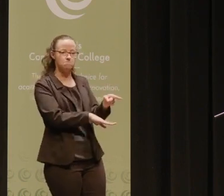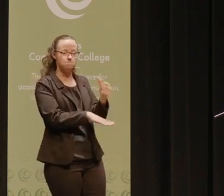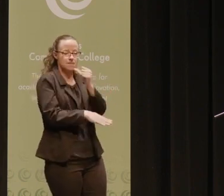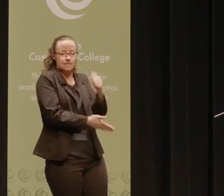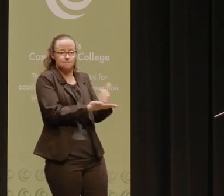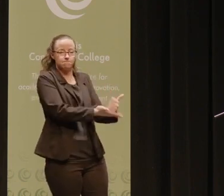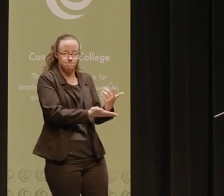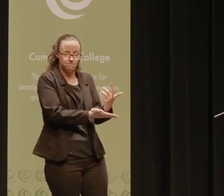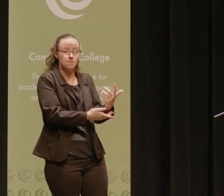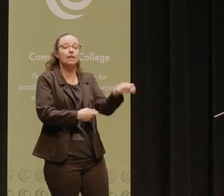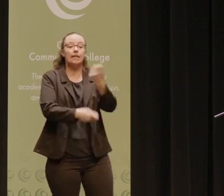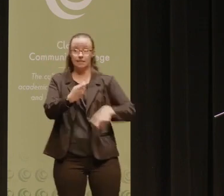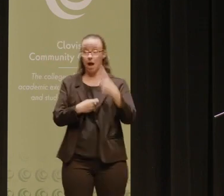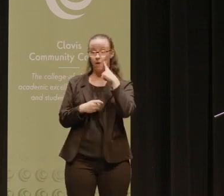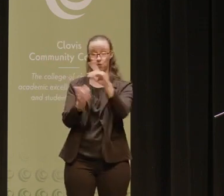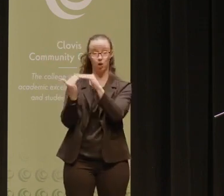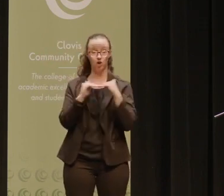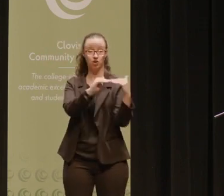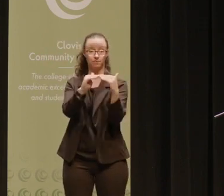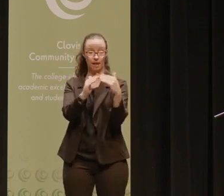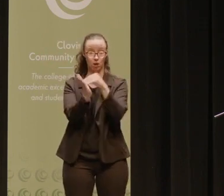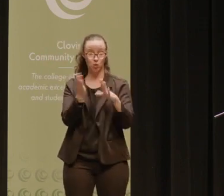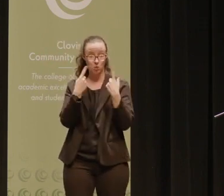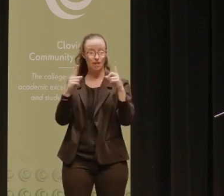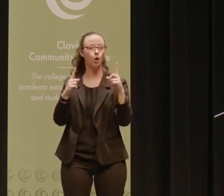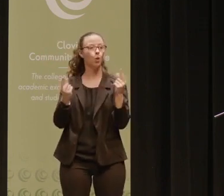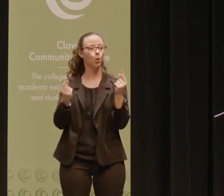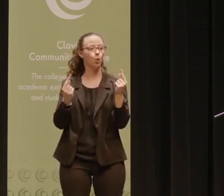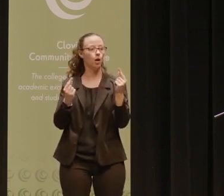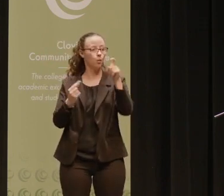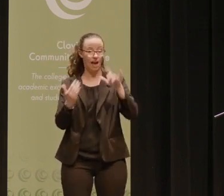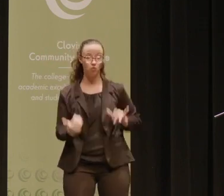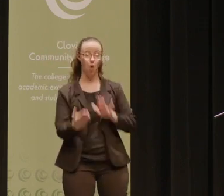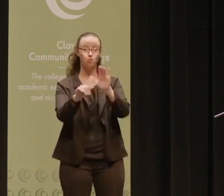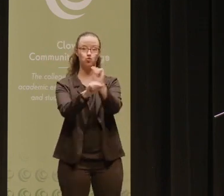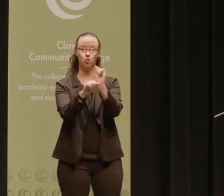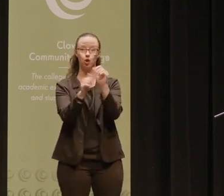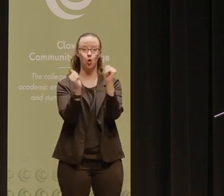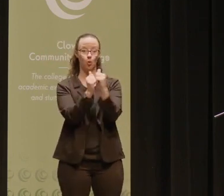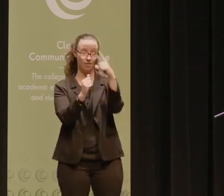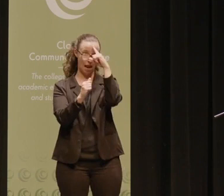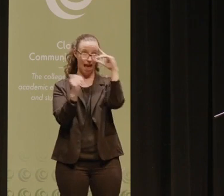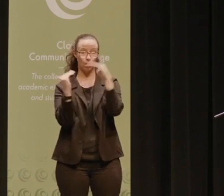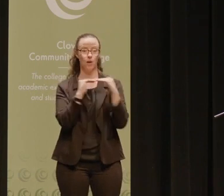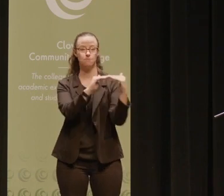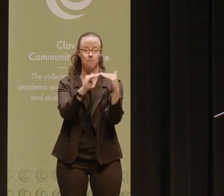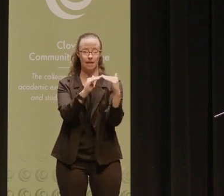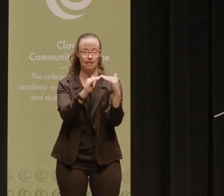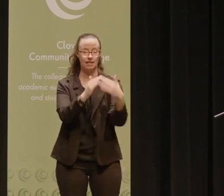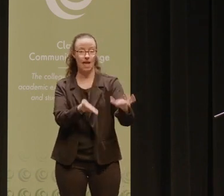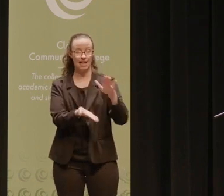Instead, to achieve equity and student success, we all must approach the work from an equity-minded and institutional